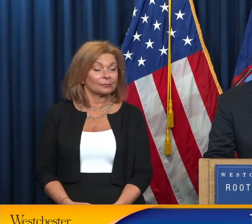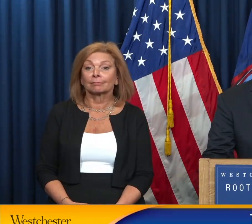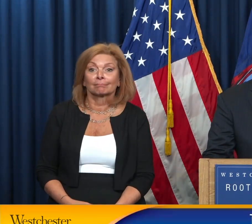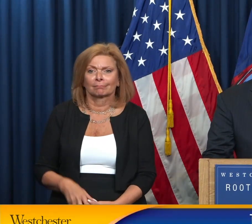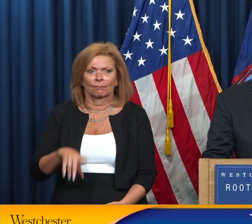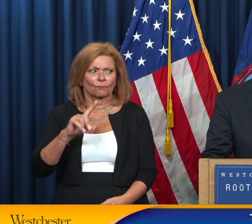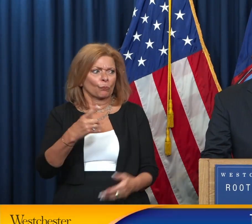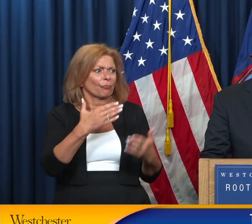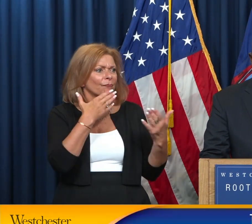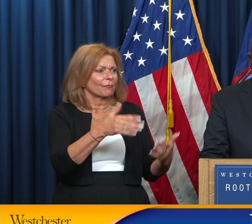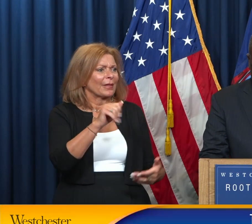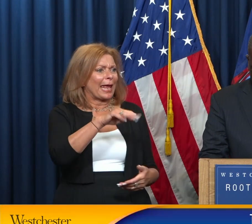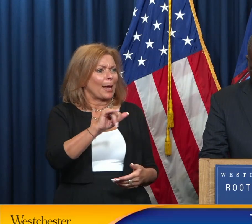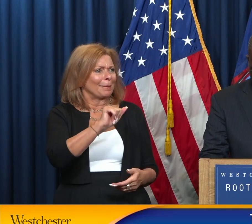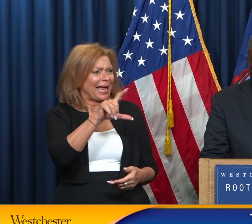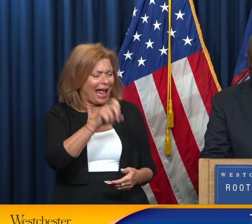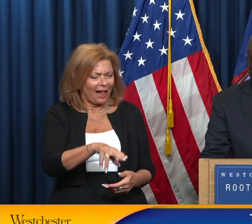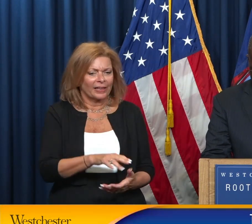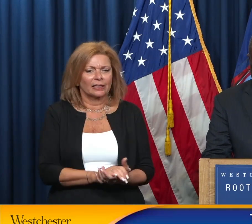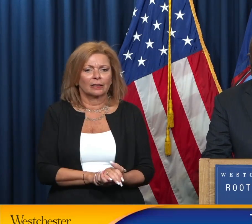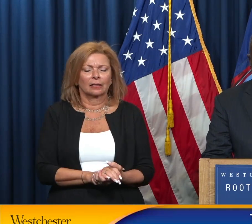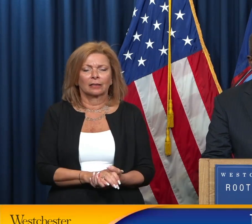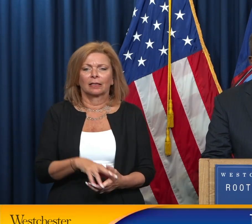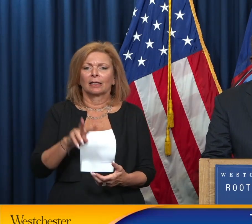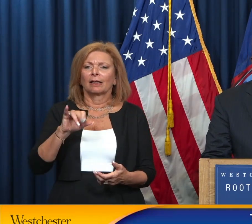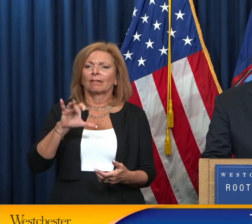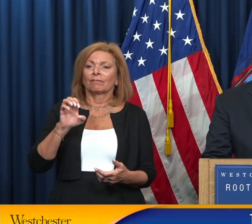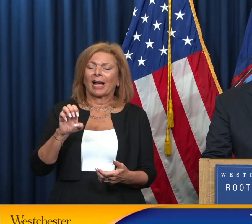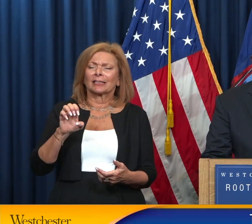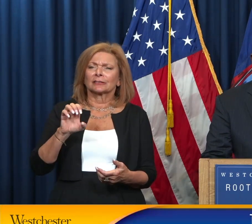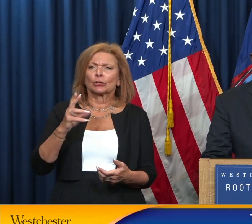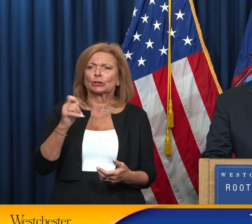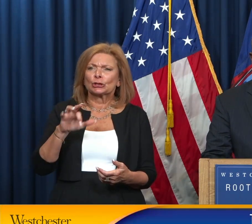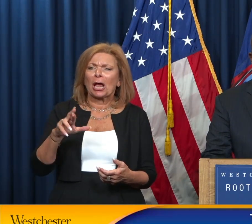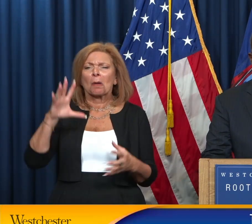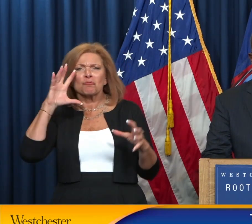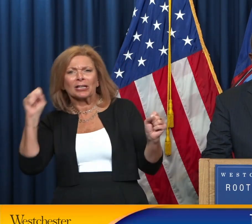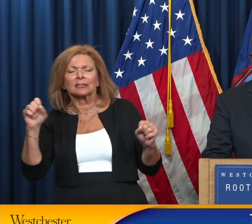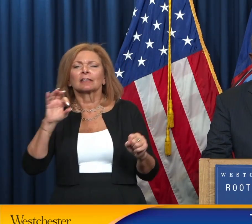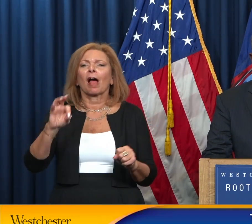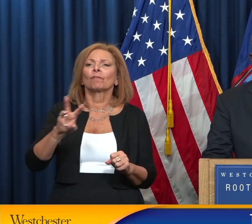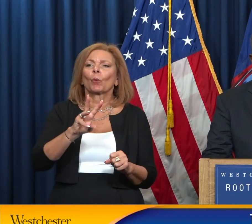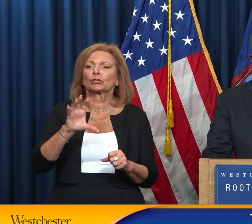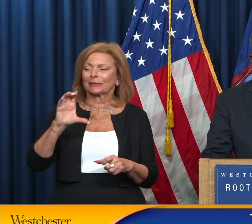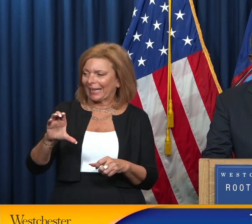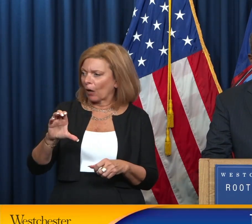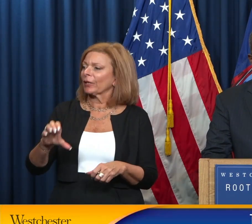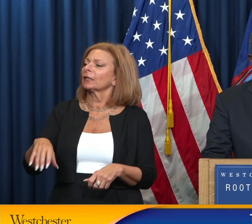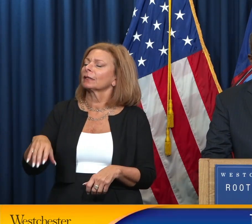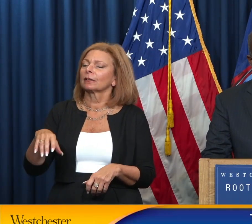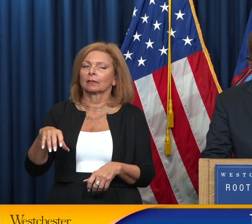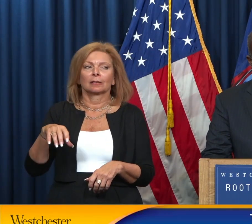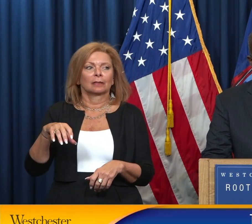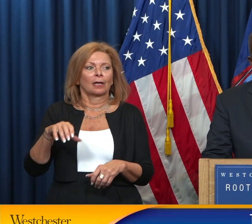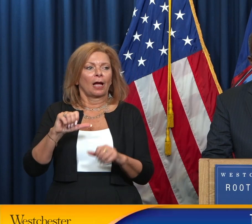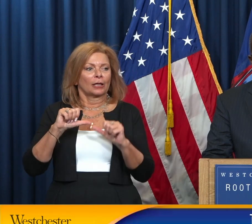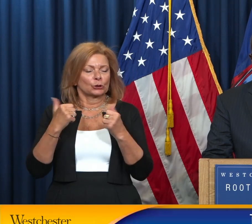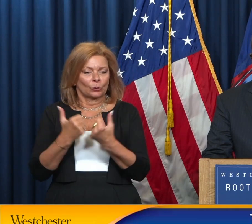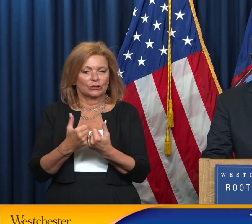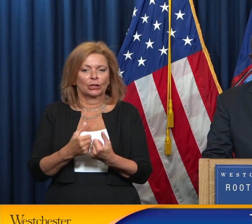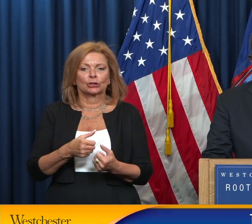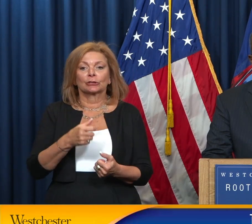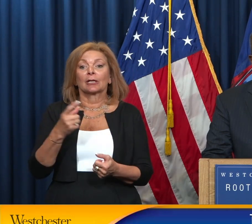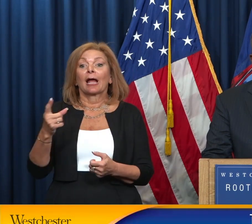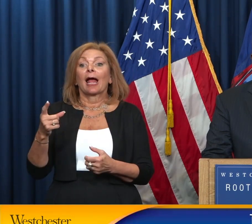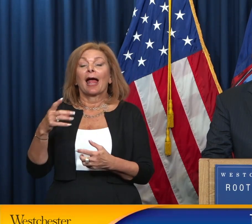thank you. I'm Amy Allen, Vice Chair, Vice President of the Westchester County Association, under leadership of CEO